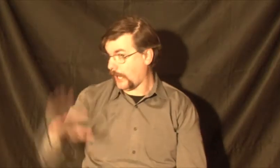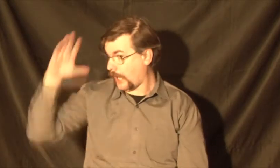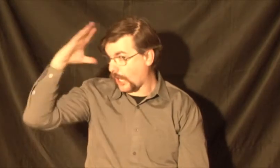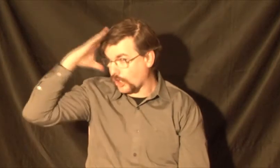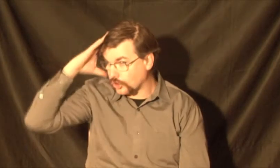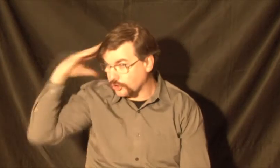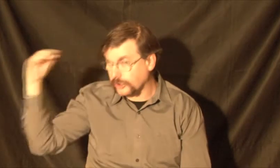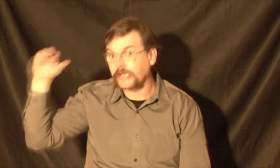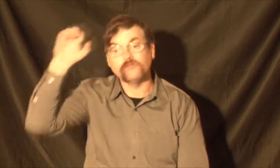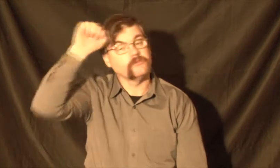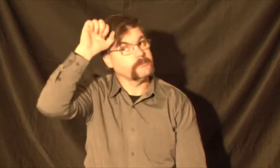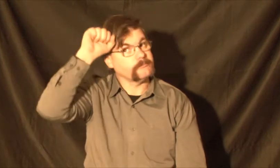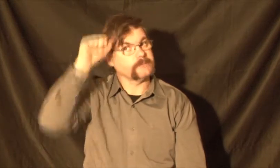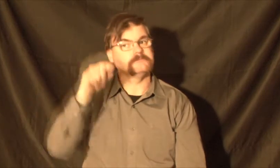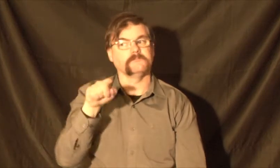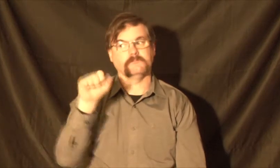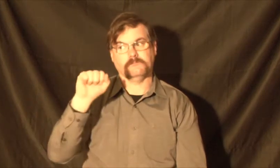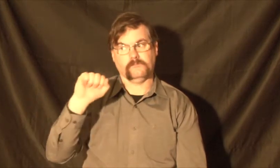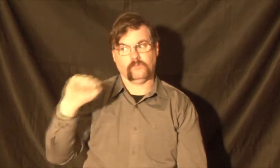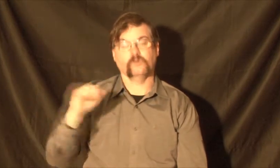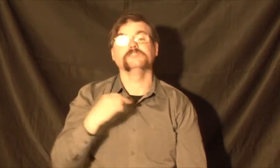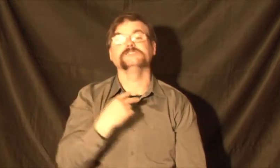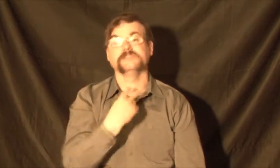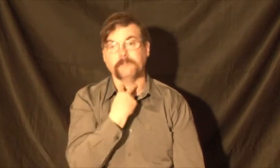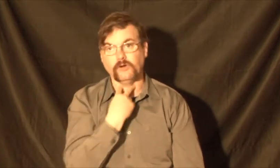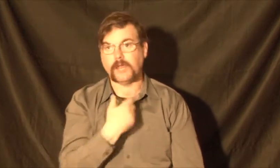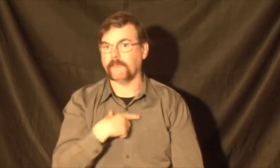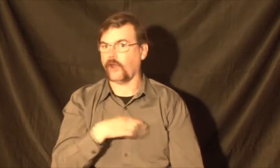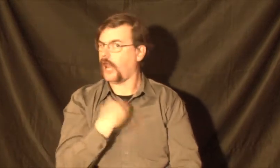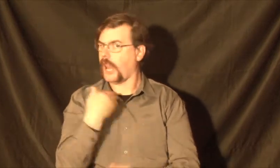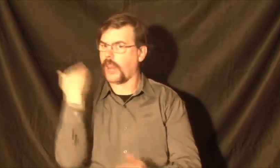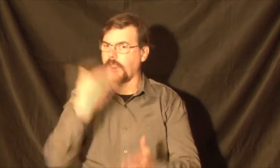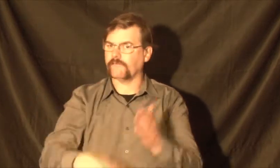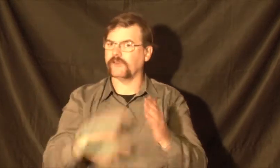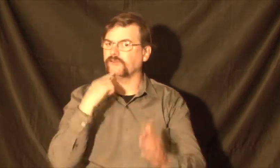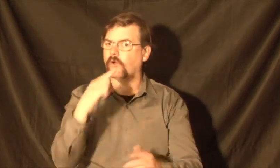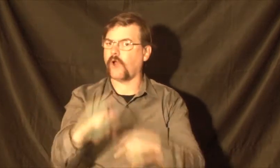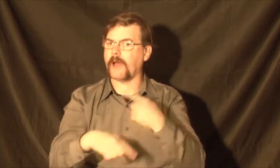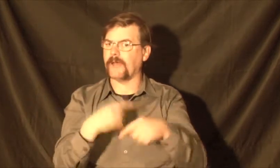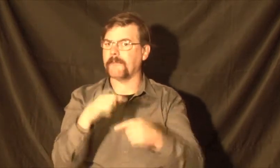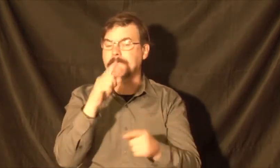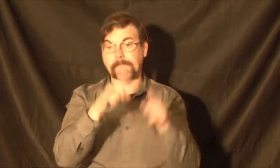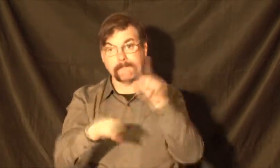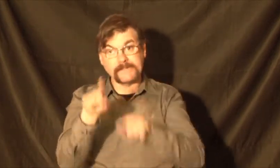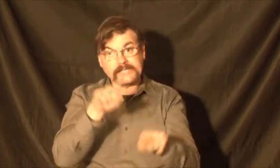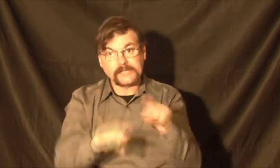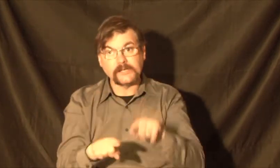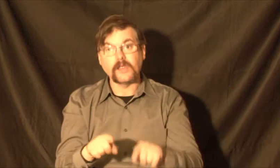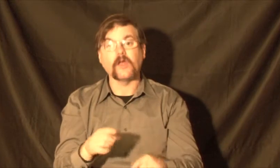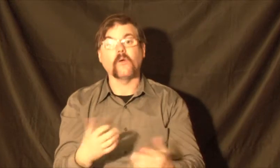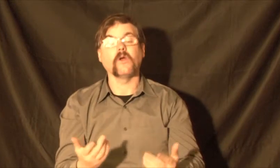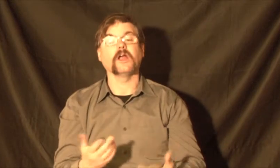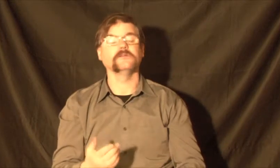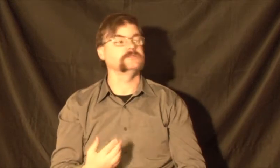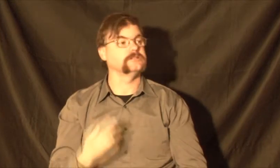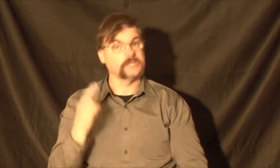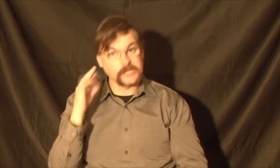And yet Jackie recalled her disappointment with the lack of her professional opinion and as a native signer from the school board